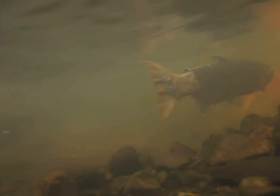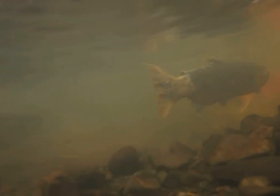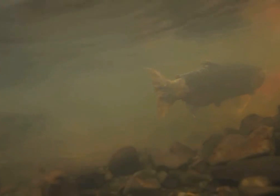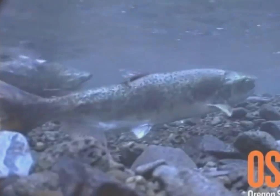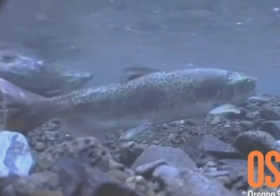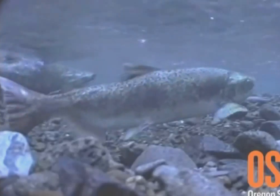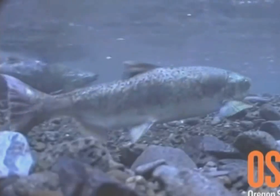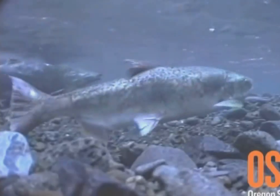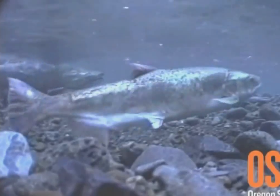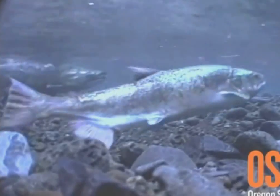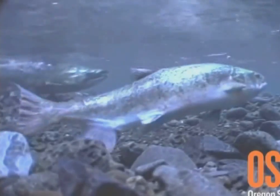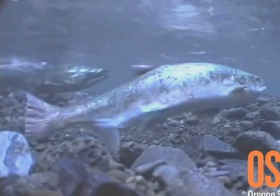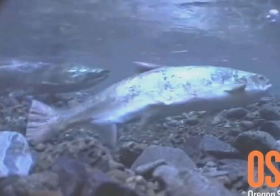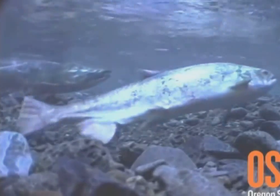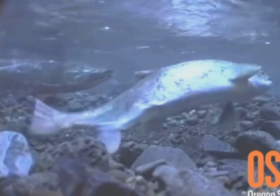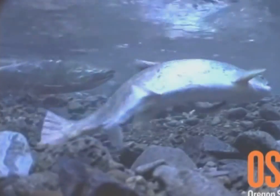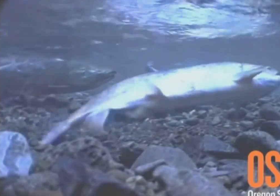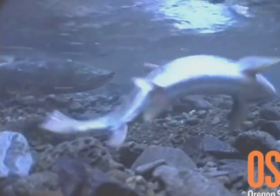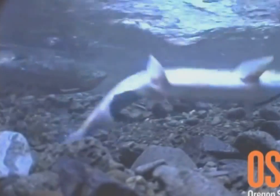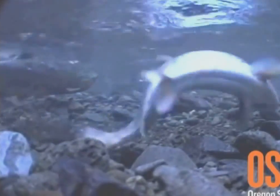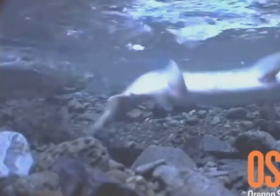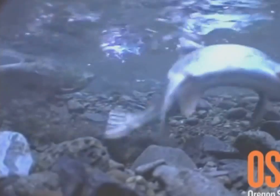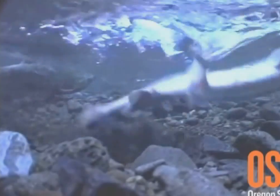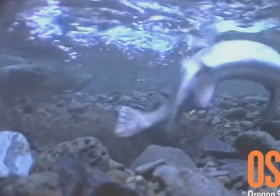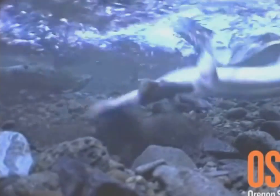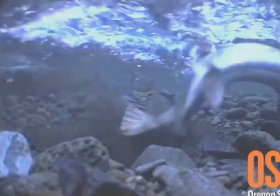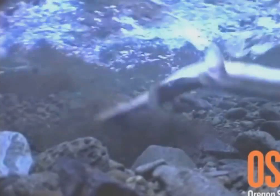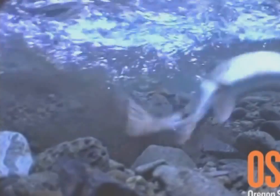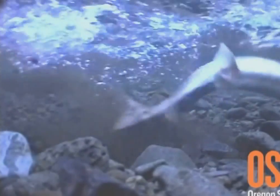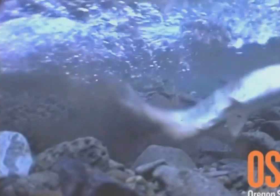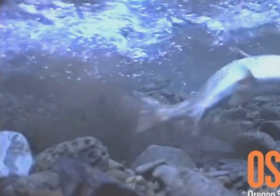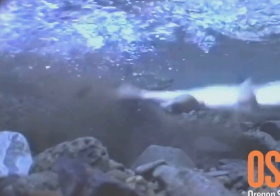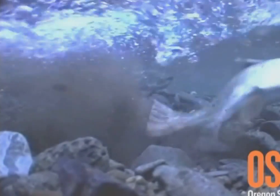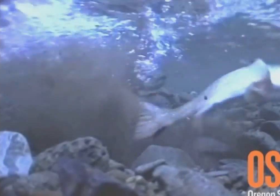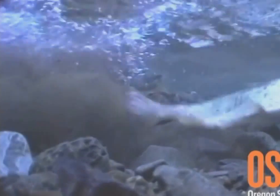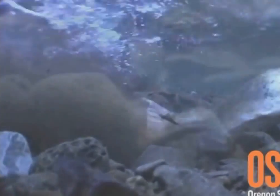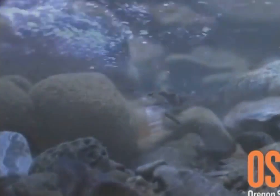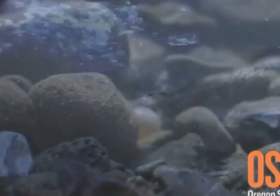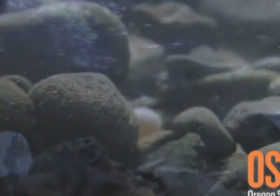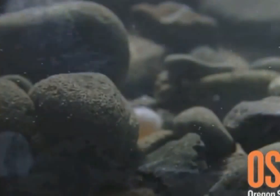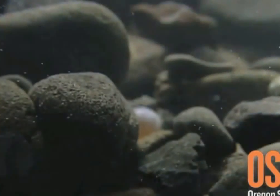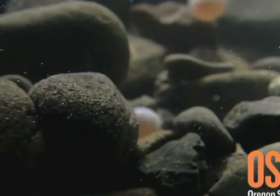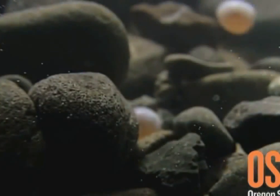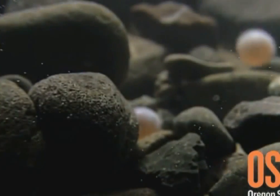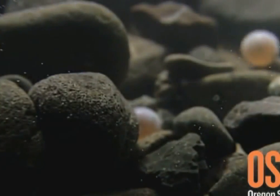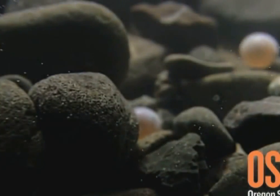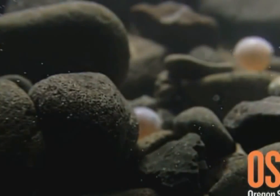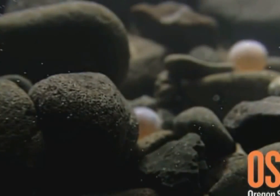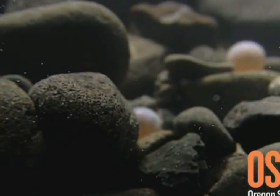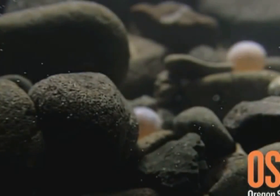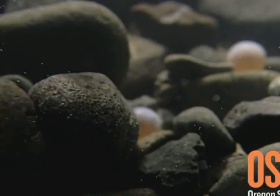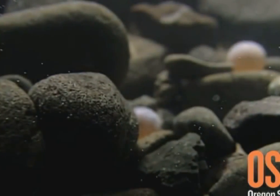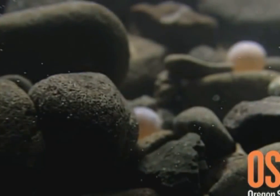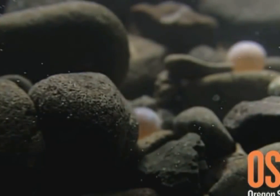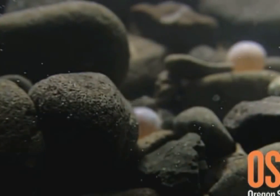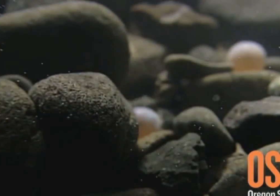that spot out, she will lay her eggs there, thousands of them. Then, the male, her partner, will move in to